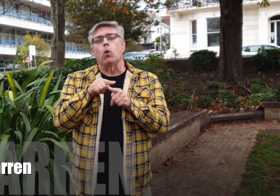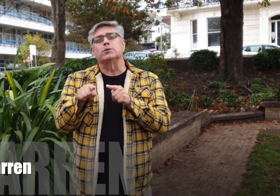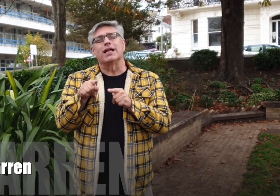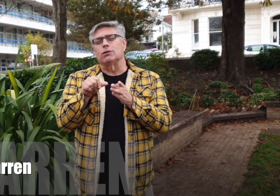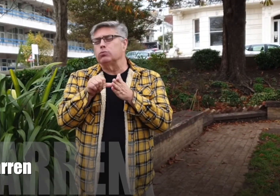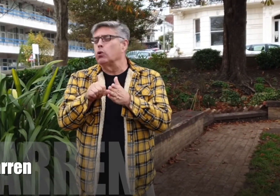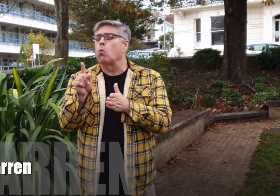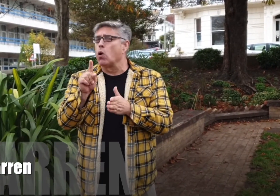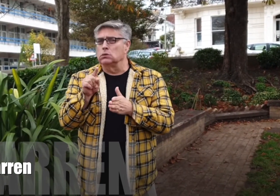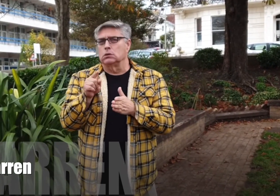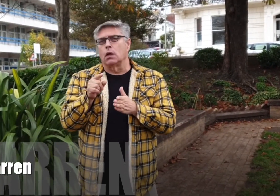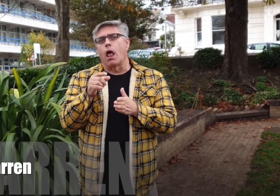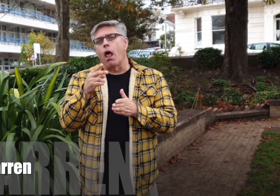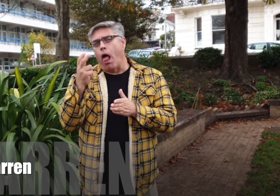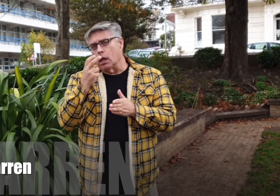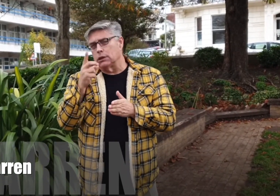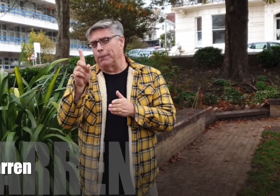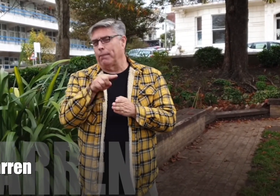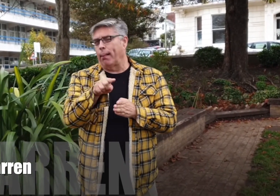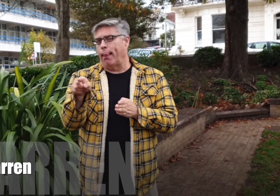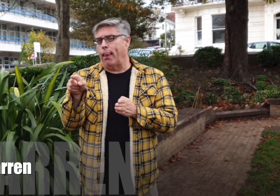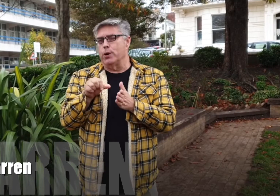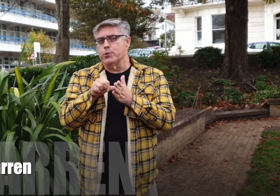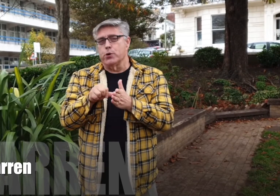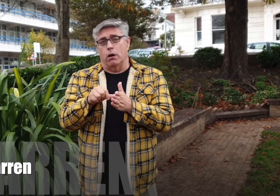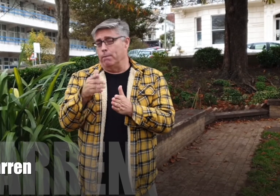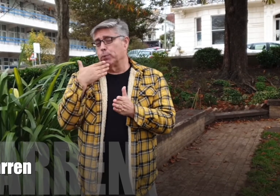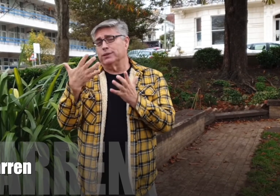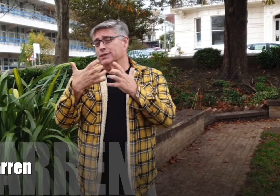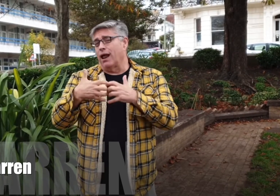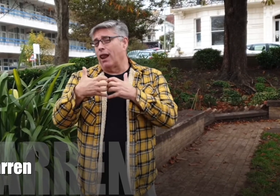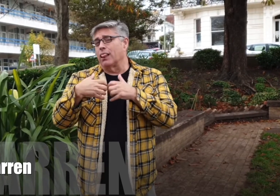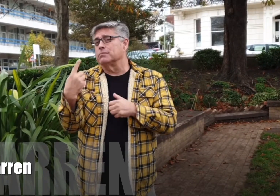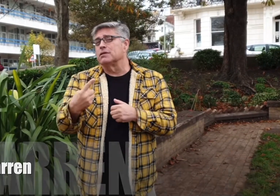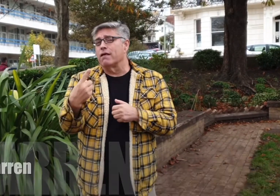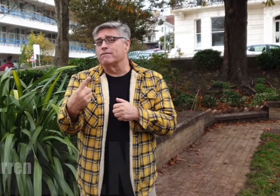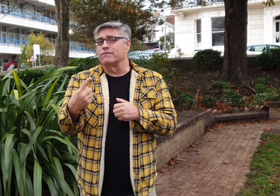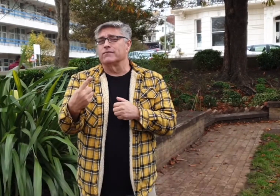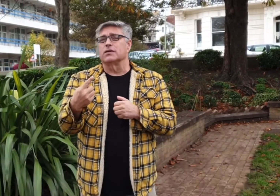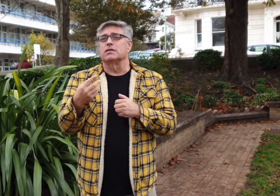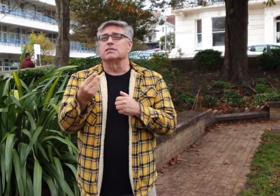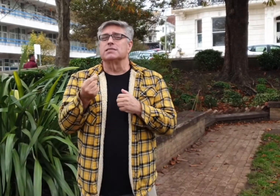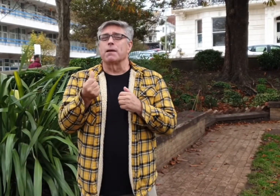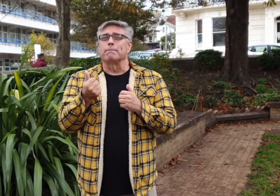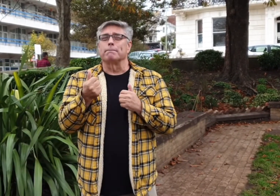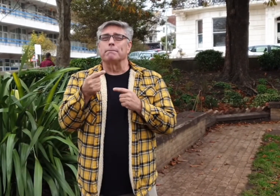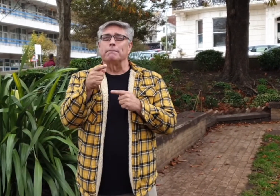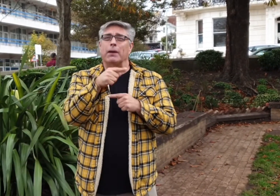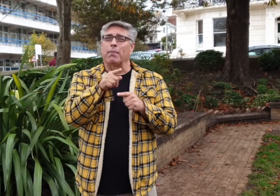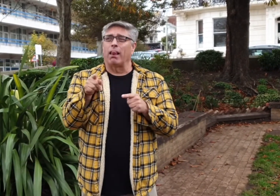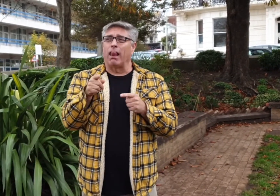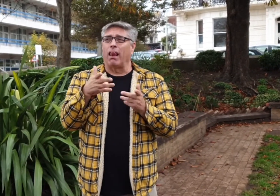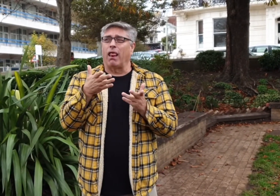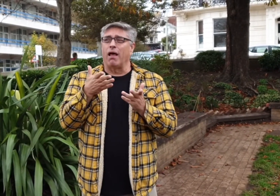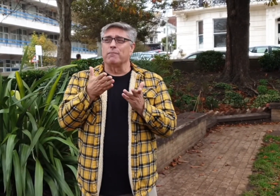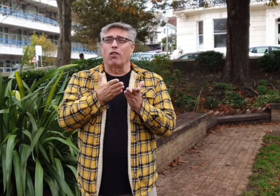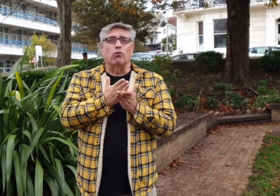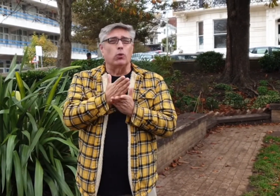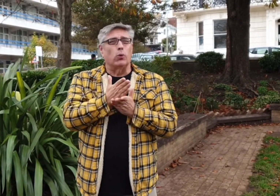and it's been quite difficult. But the group of deaf people that have been hardest to stay in touch with are elderly deaf people